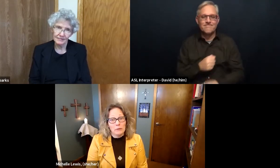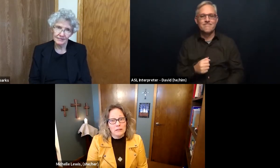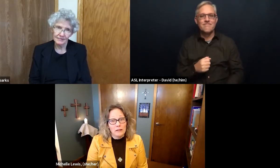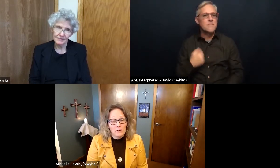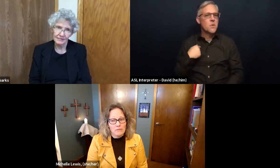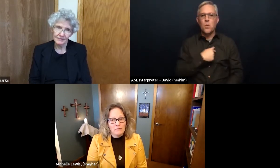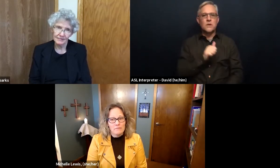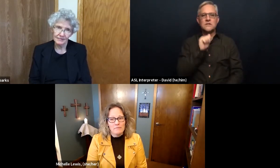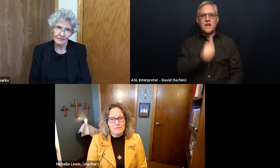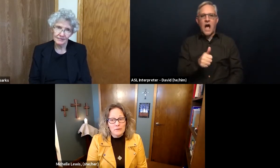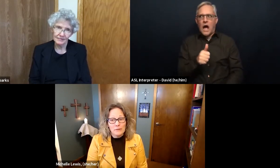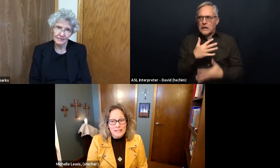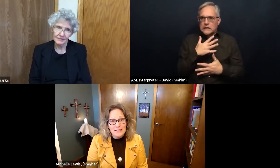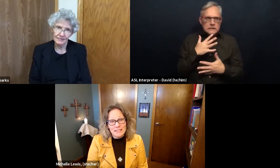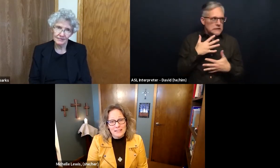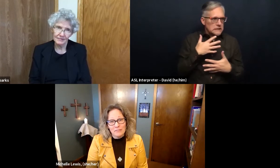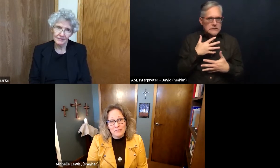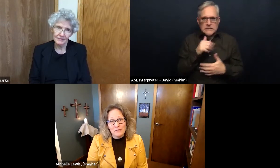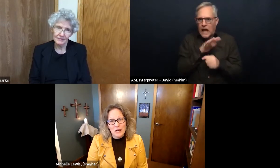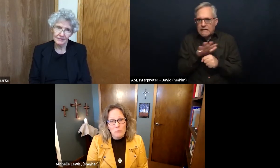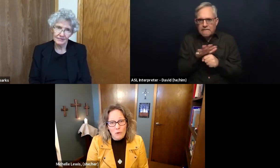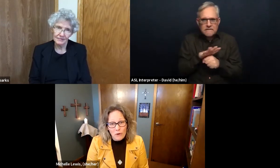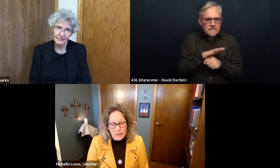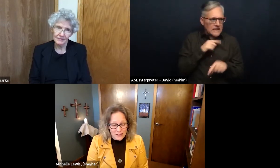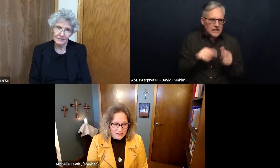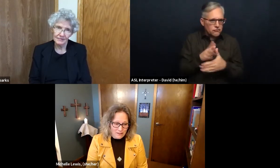be enough. There is enough, more than enough.